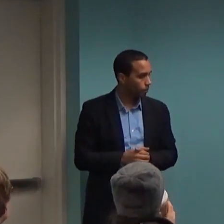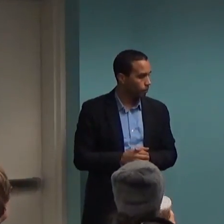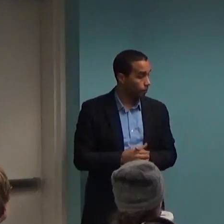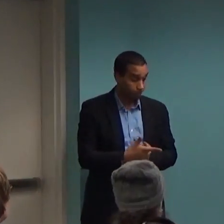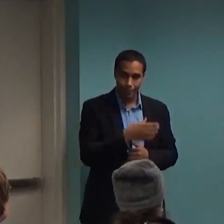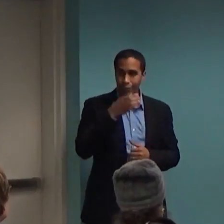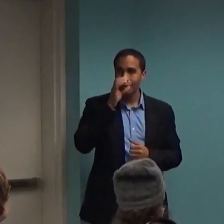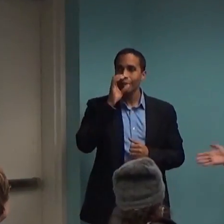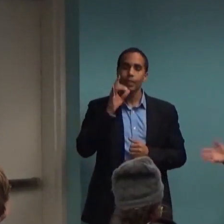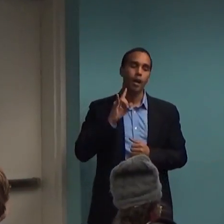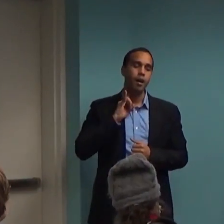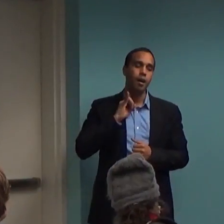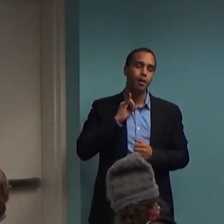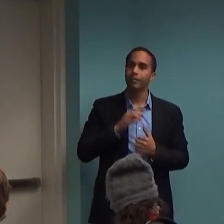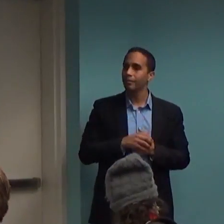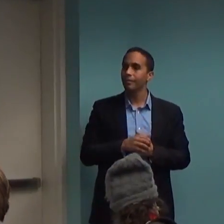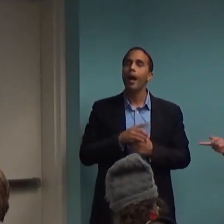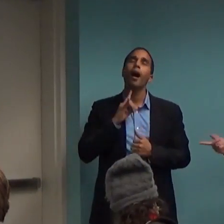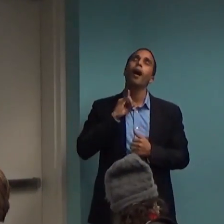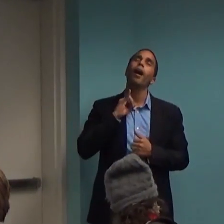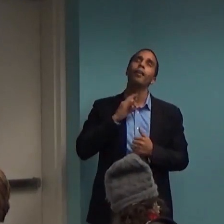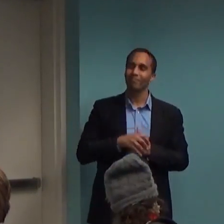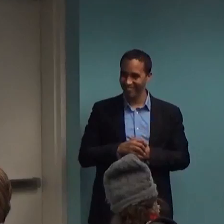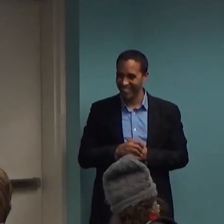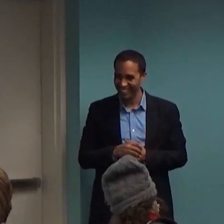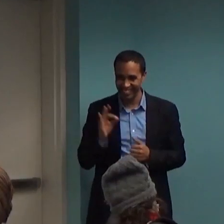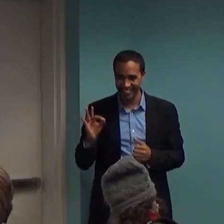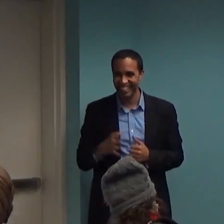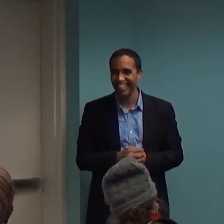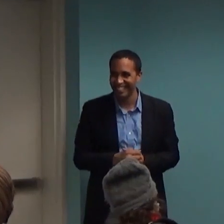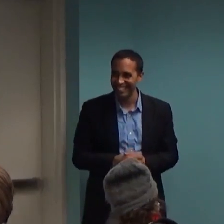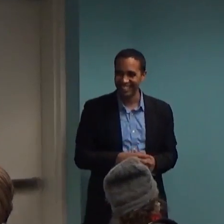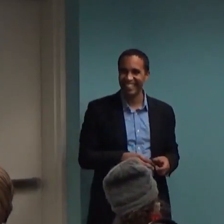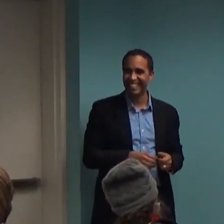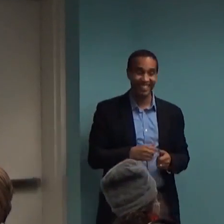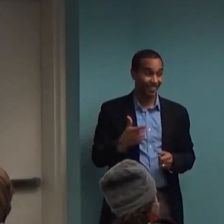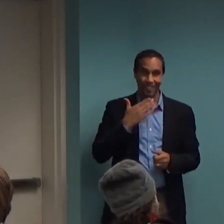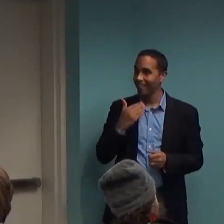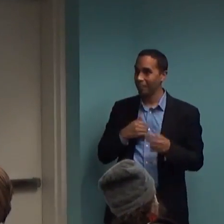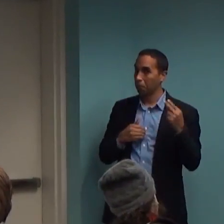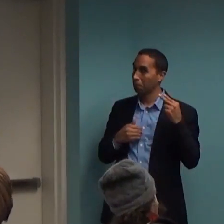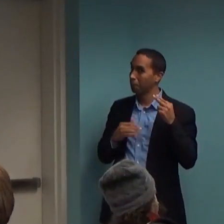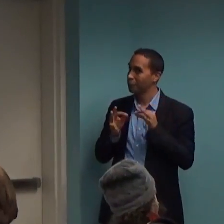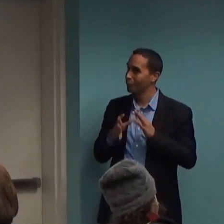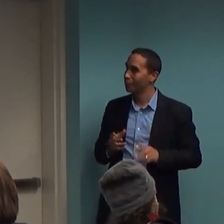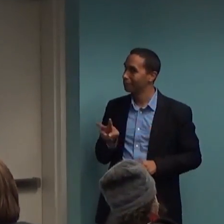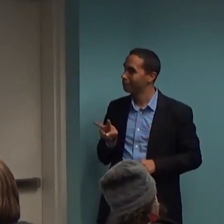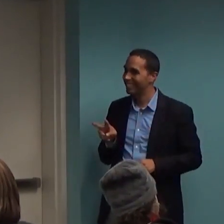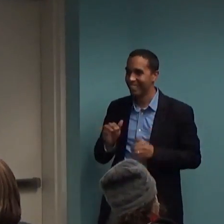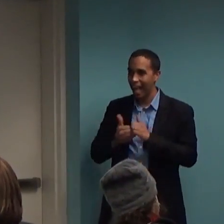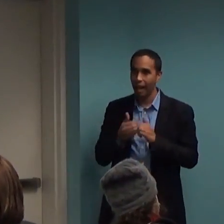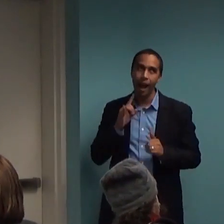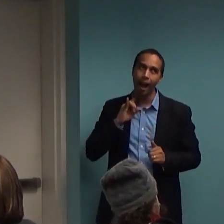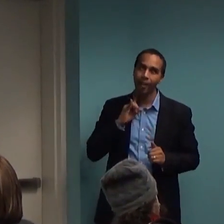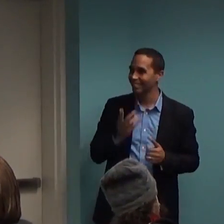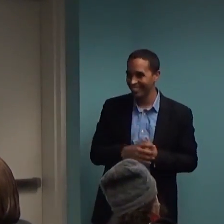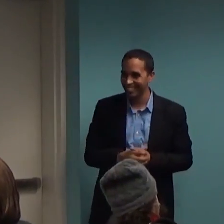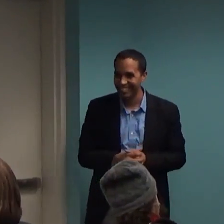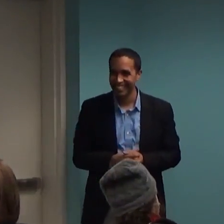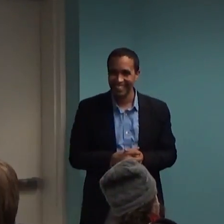I wanted to get that. Thank you, man. Sorry. So, some key questions that you should ask yourself in order to make an informed